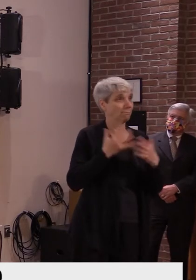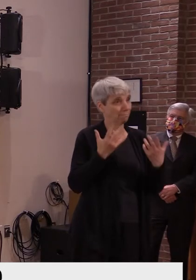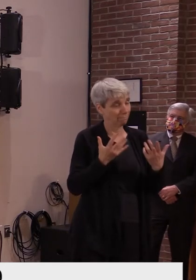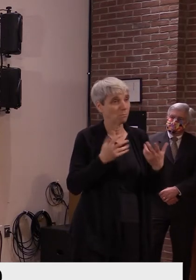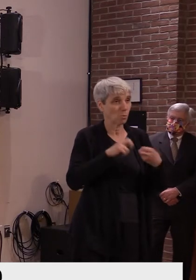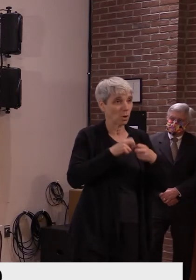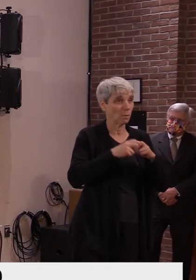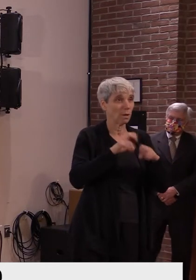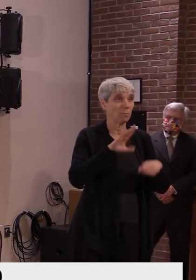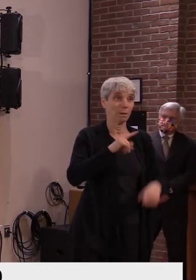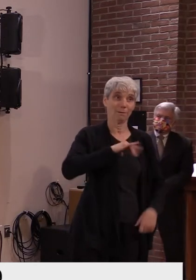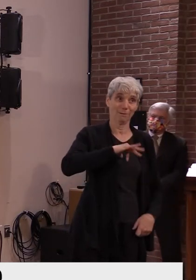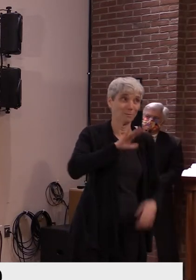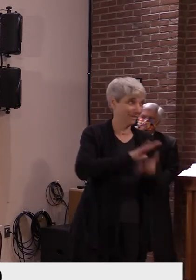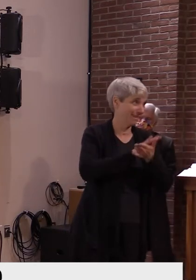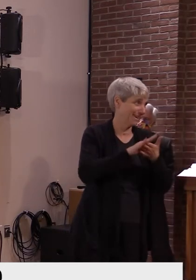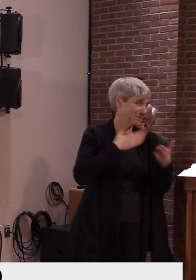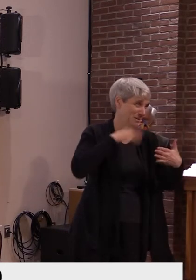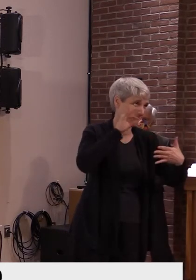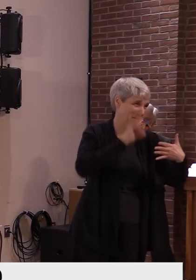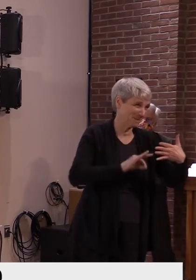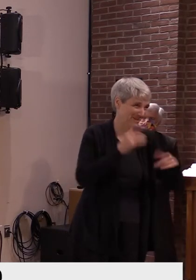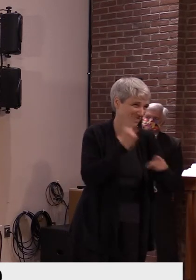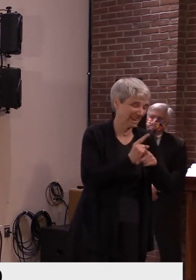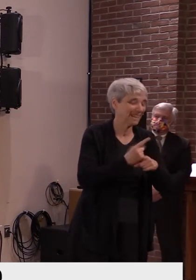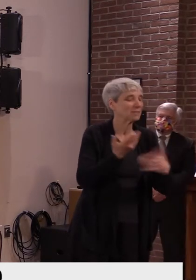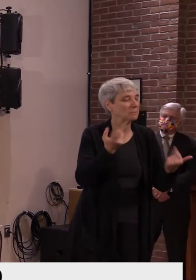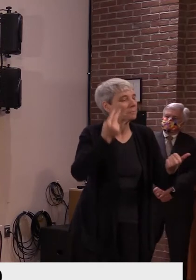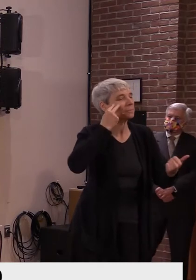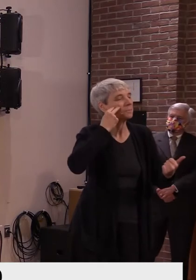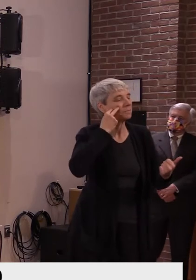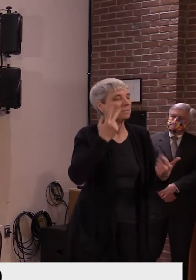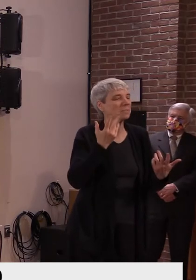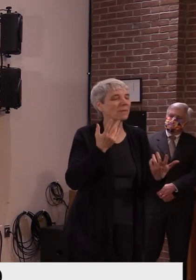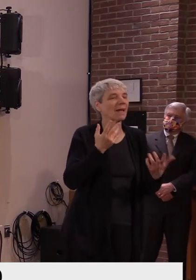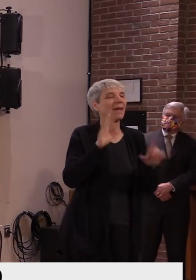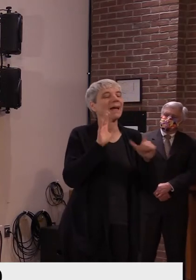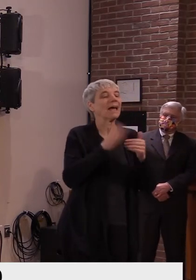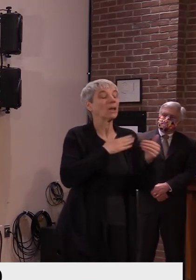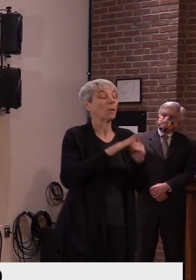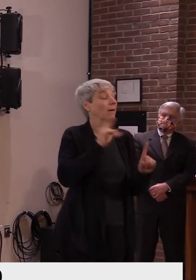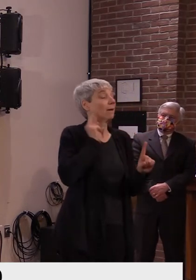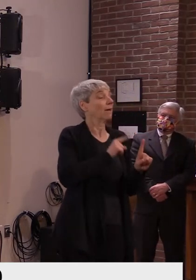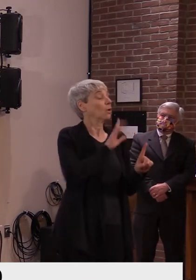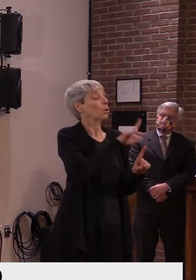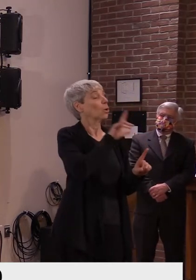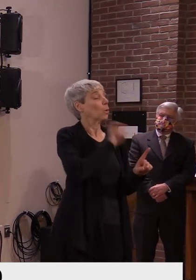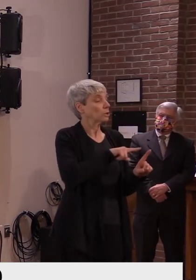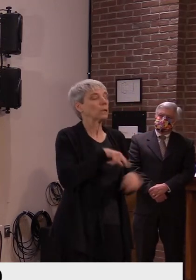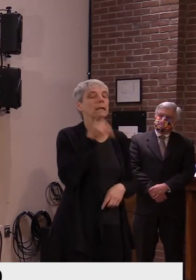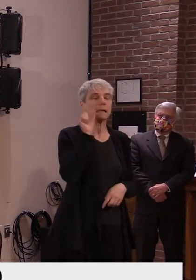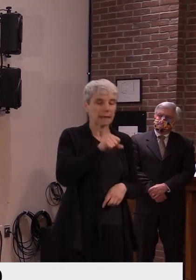um, but maybe that's more information for the specific question. So the answer to the specific question is yes.